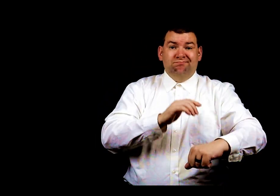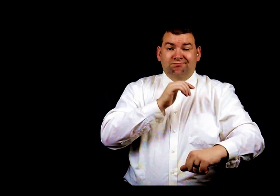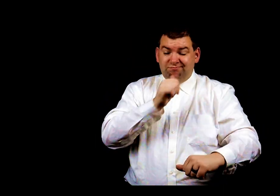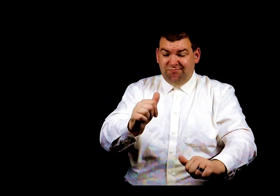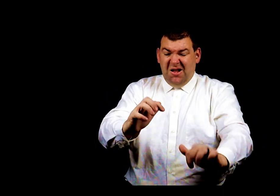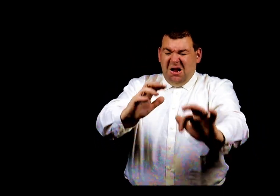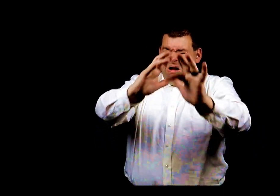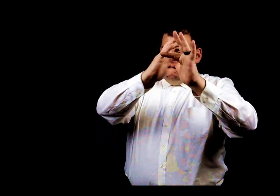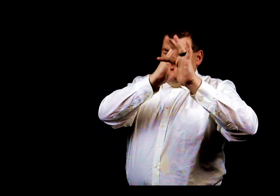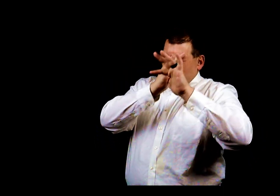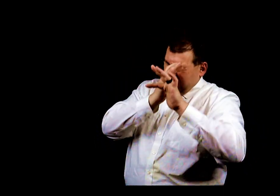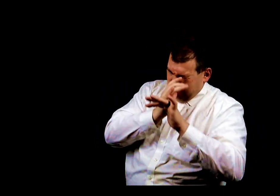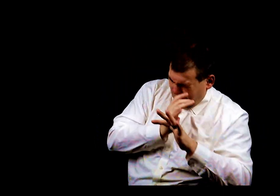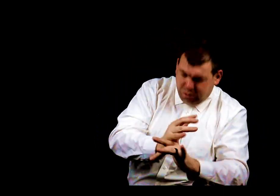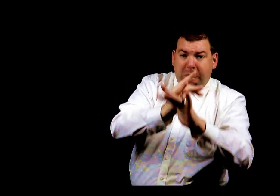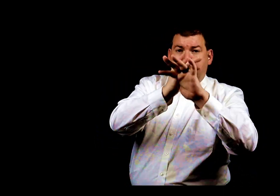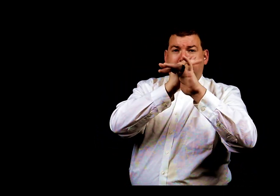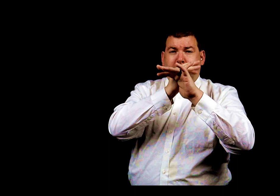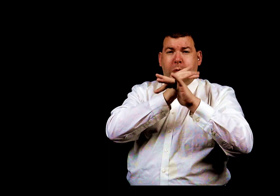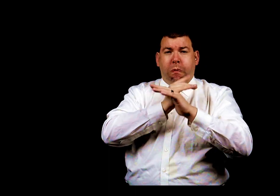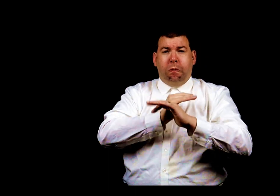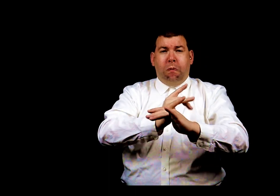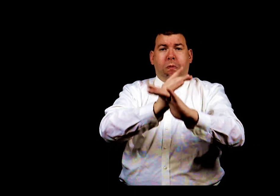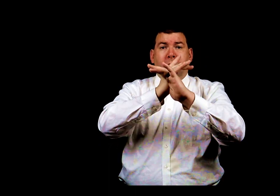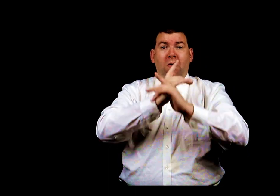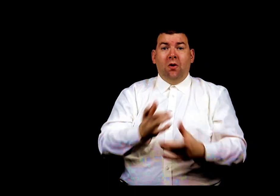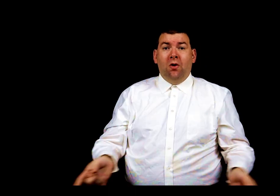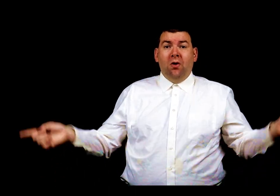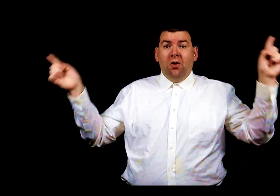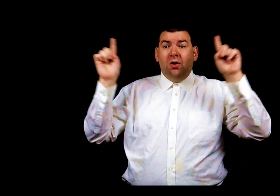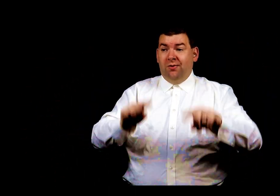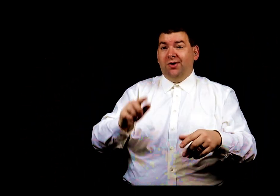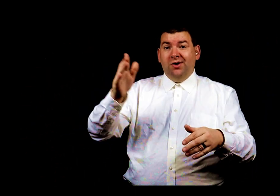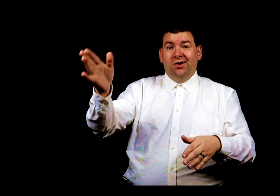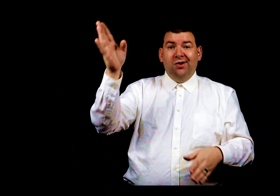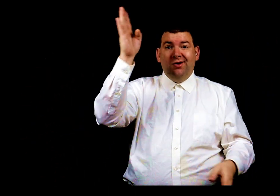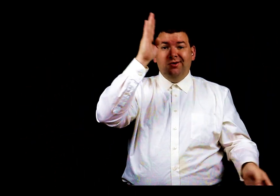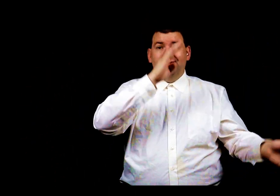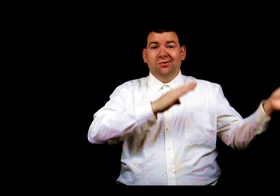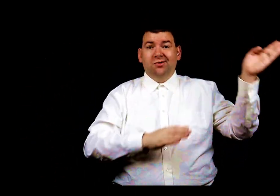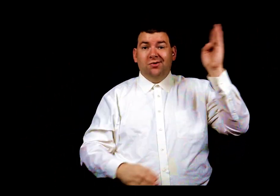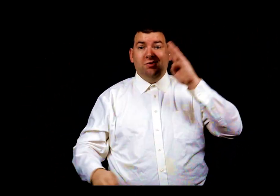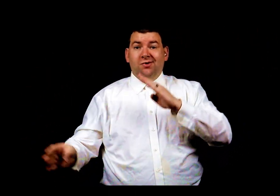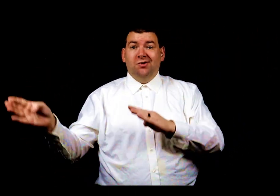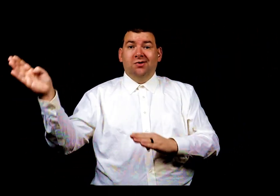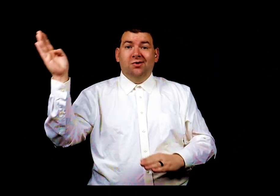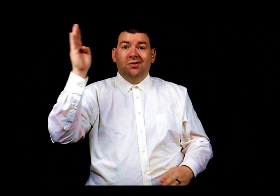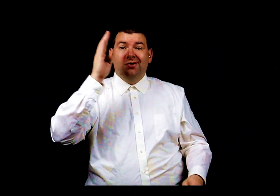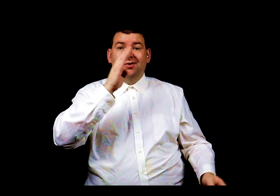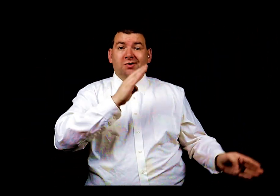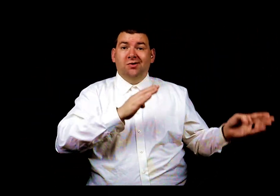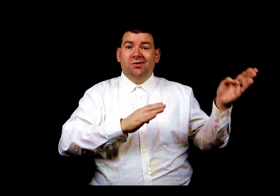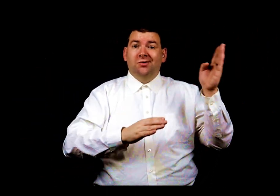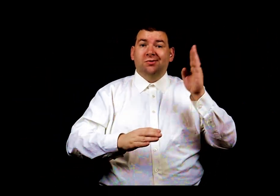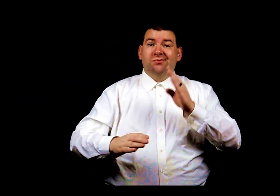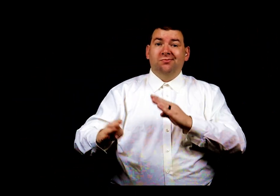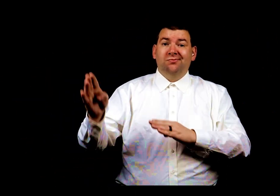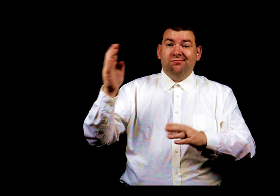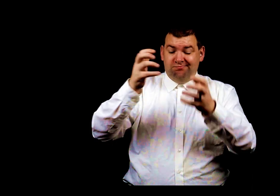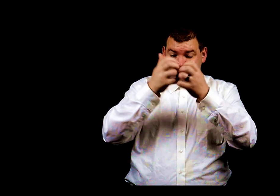Sounds not the trumpet, when there is harm Lost